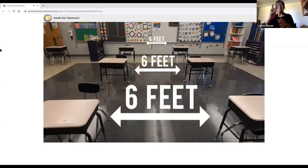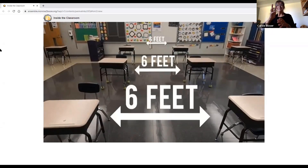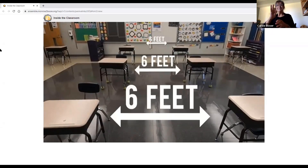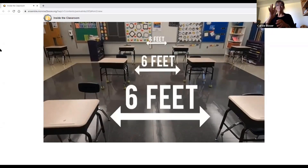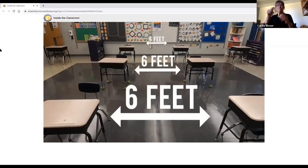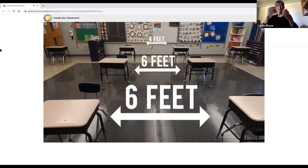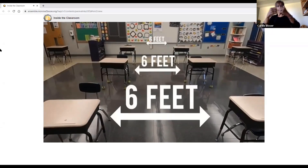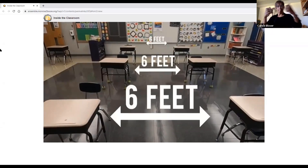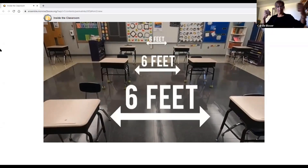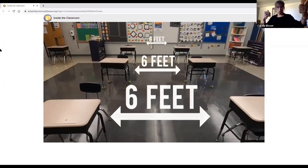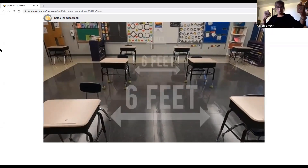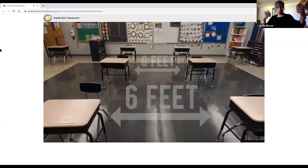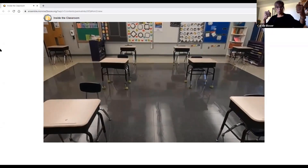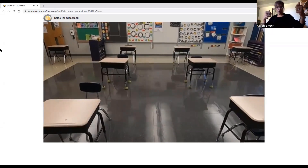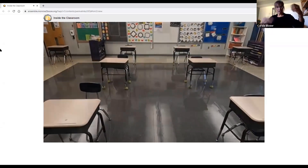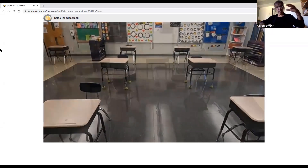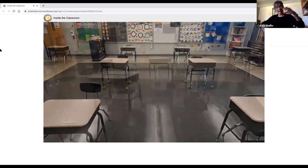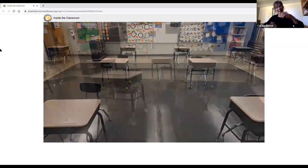Okay.